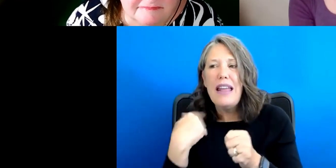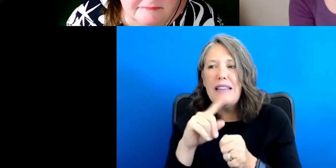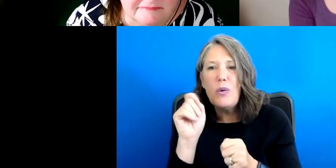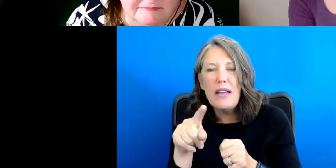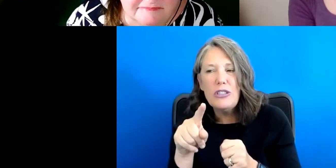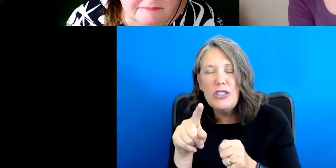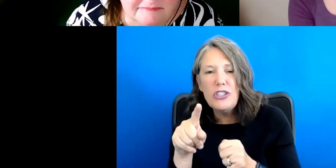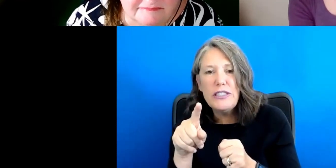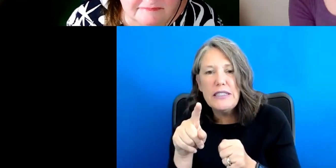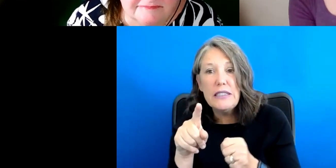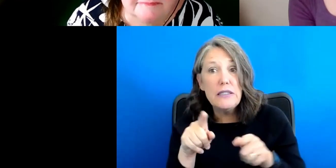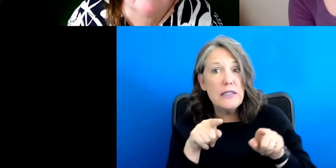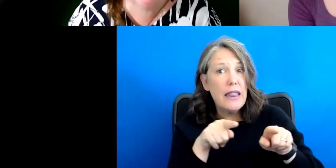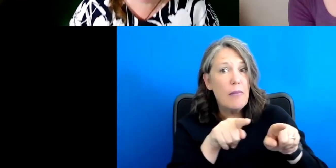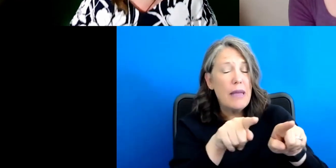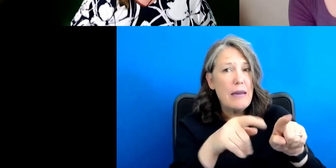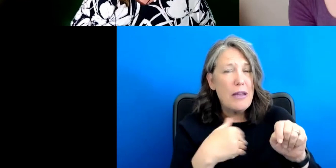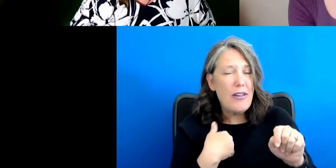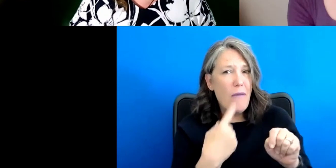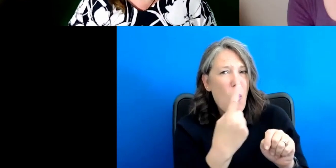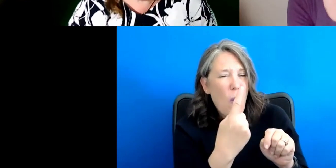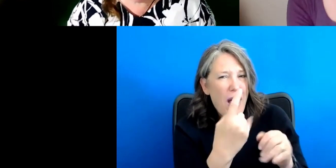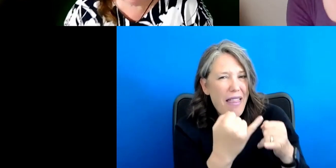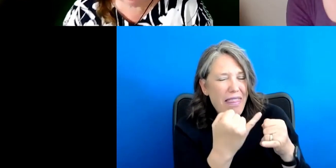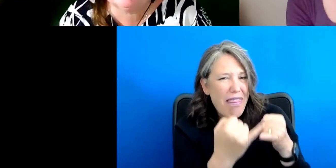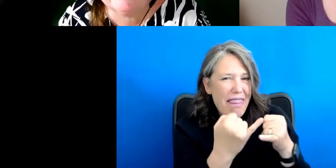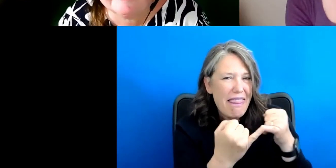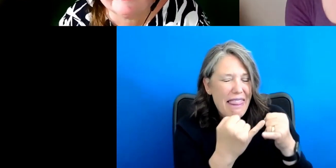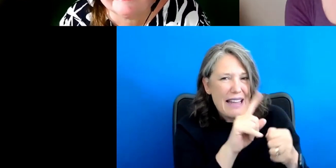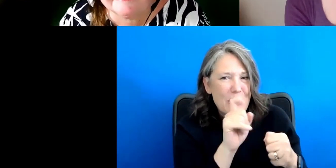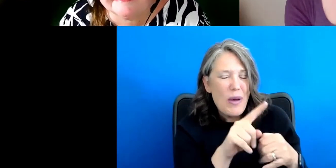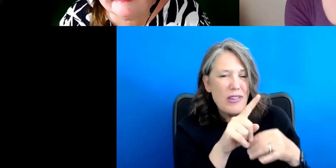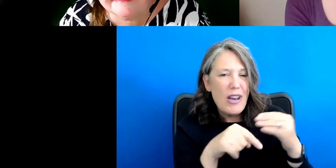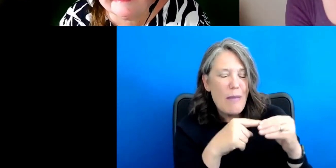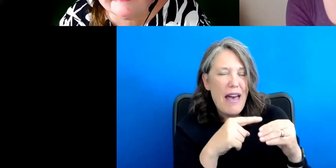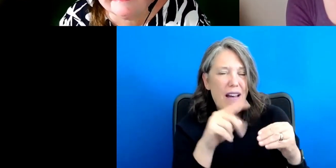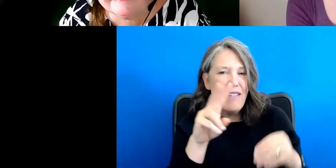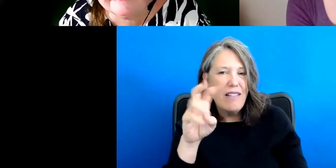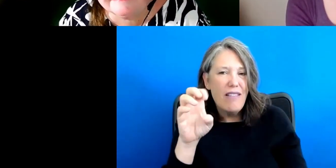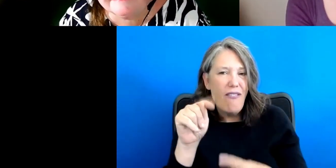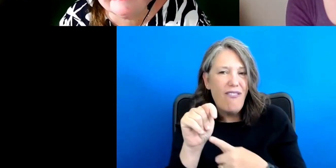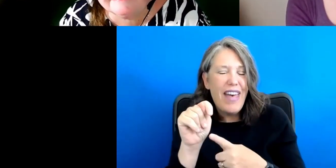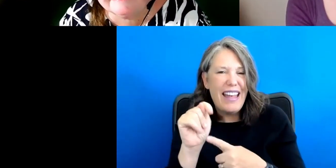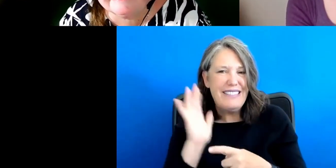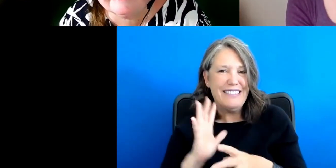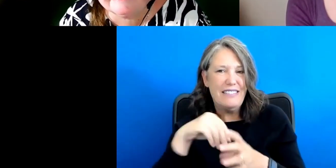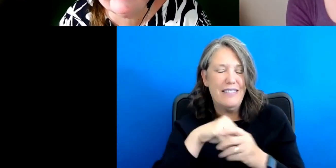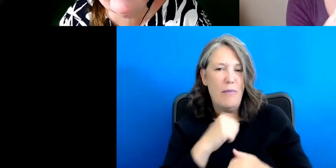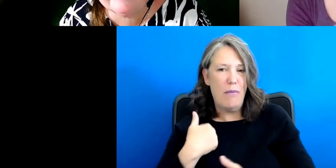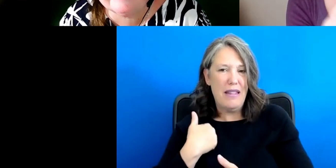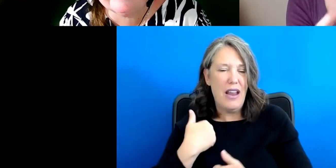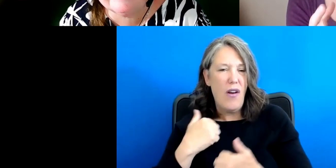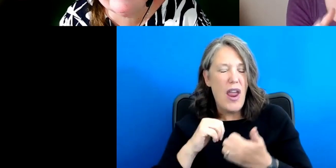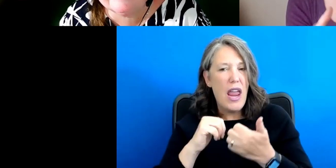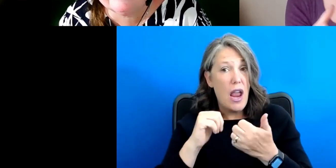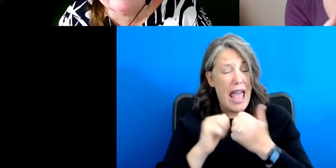And in the meantime, I did have just one follow-up question for you about the veterans. And I wondered if you felt, um, how do you think that having such